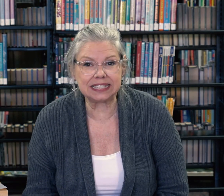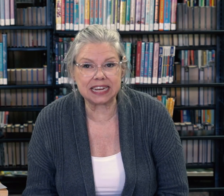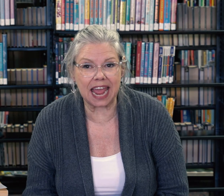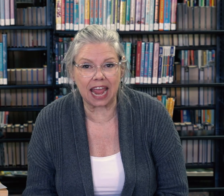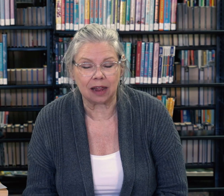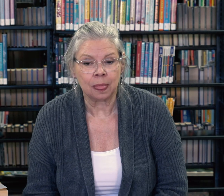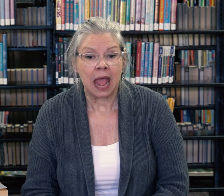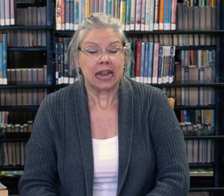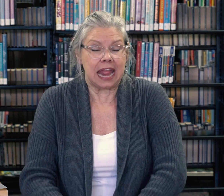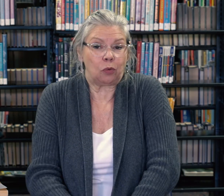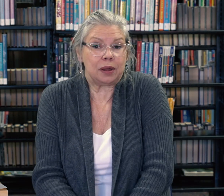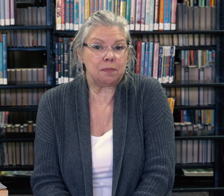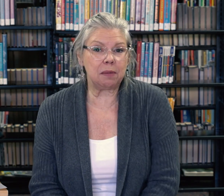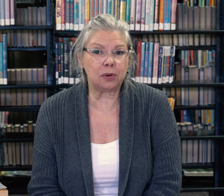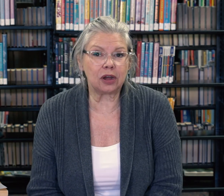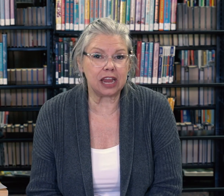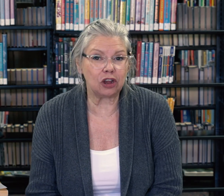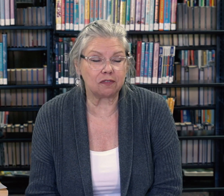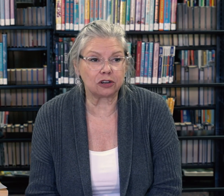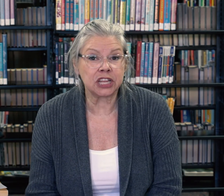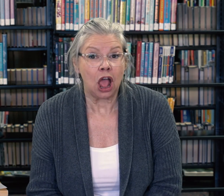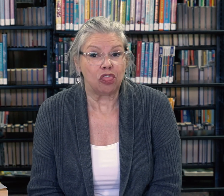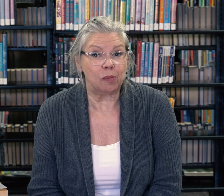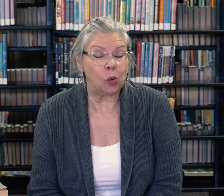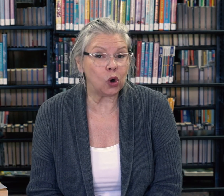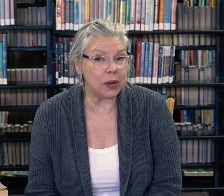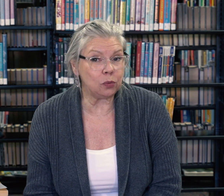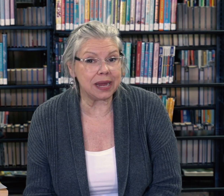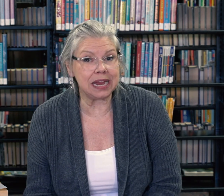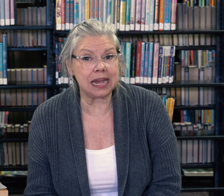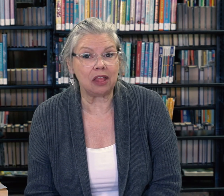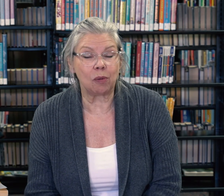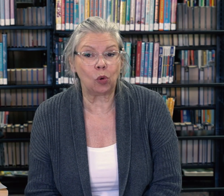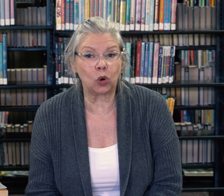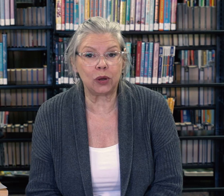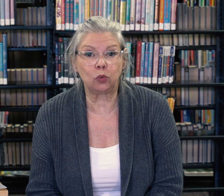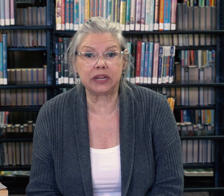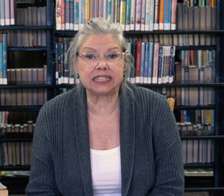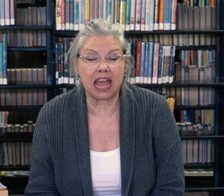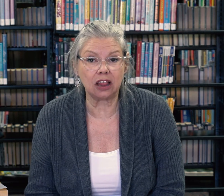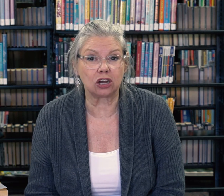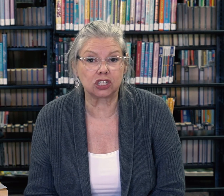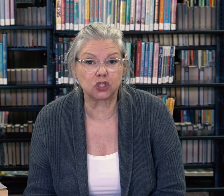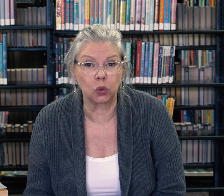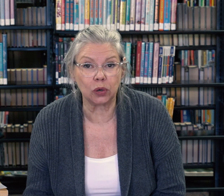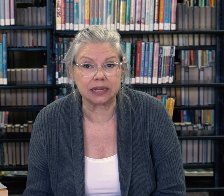today now remember caregivers the more we read and the more we retell our stories